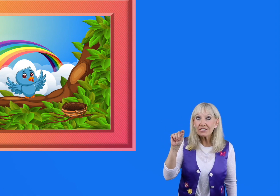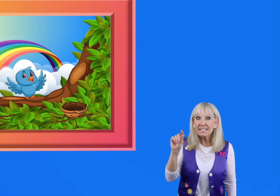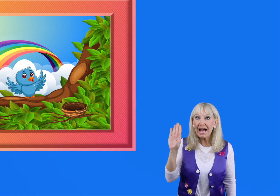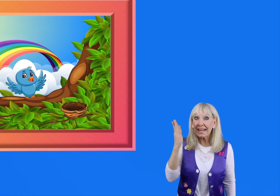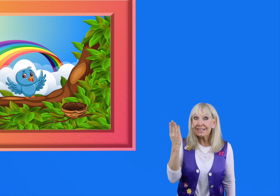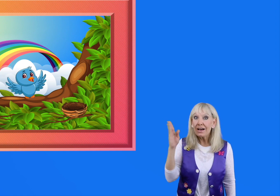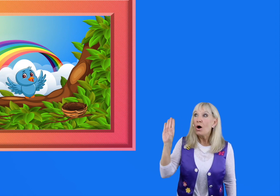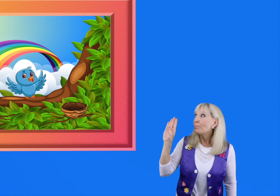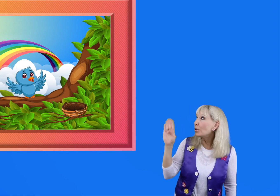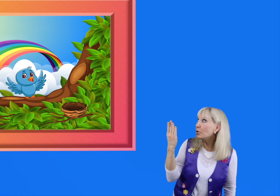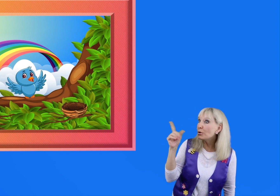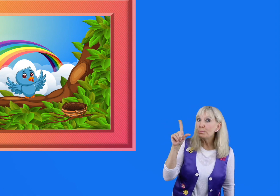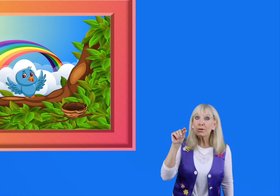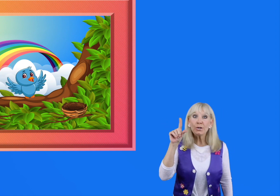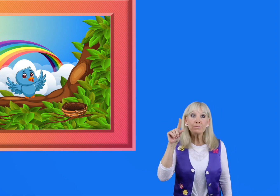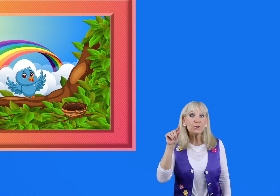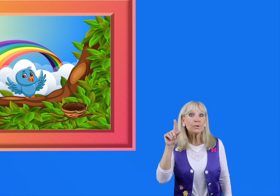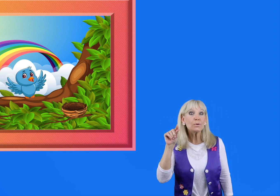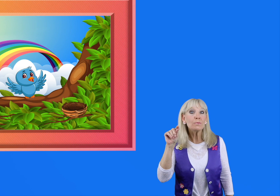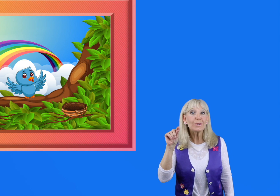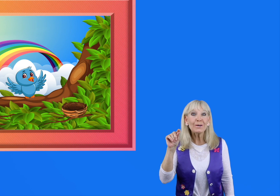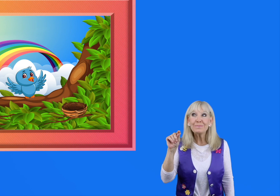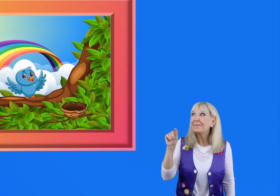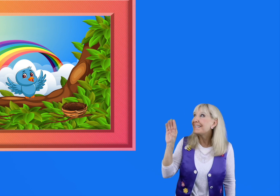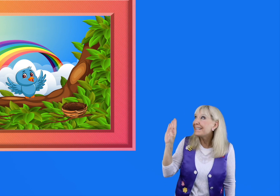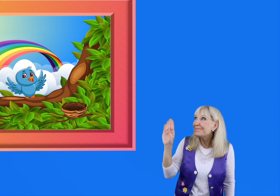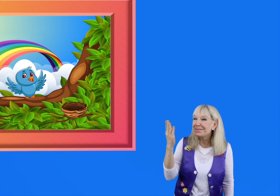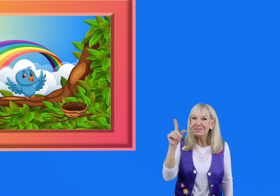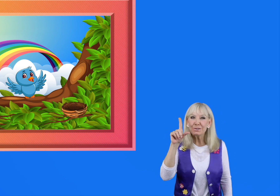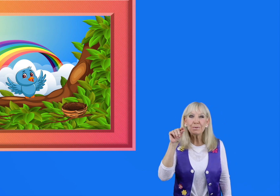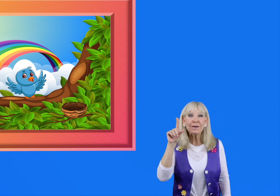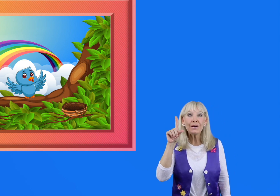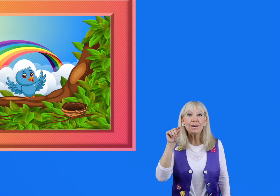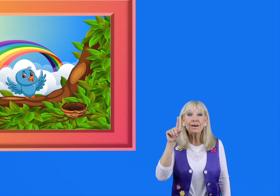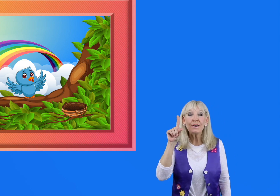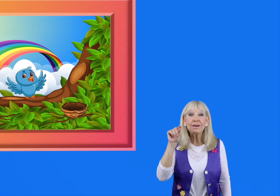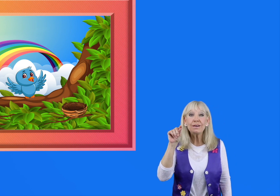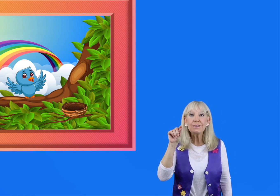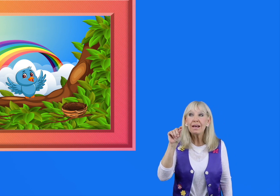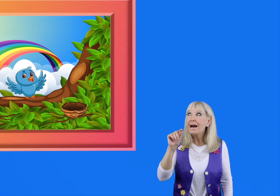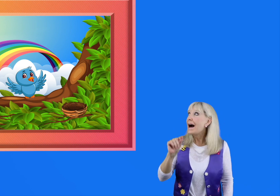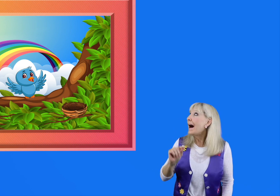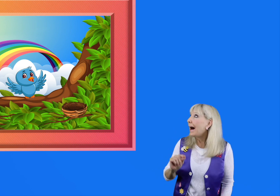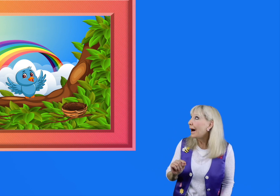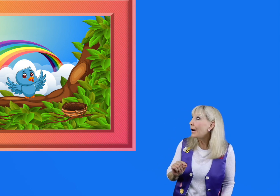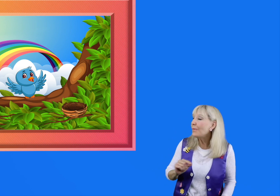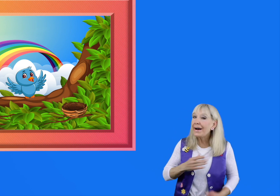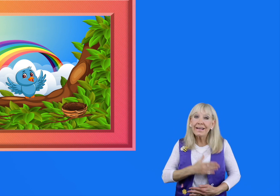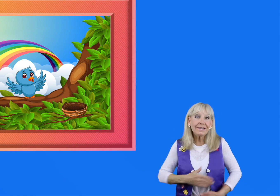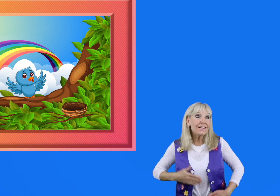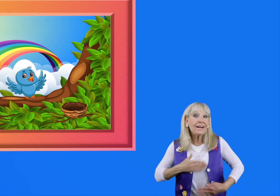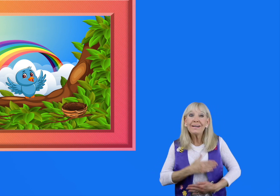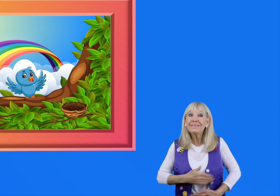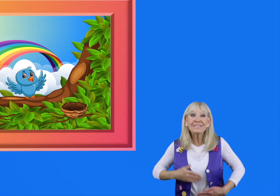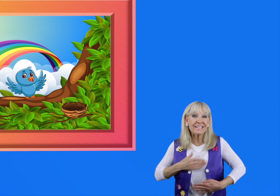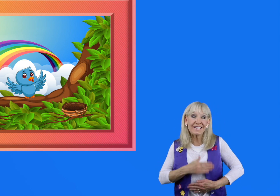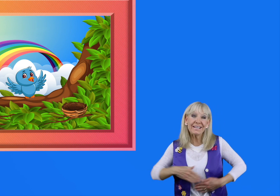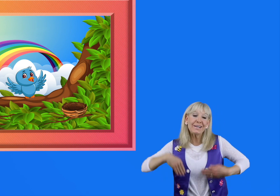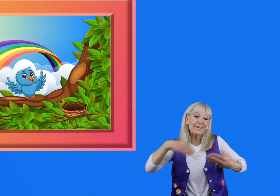your sign! Bluebird, bluebird, pretty bluebird, how I love to hear